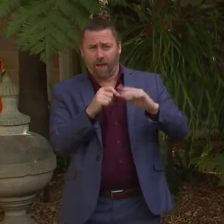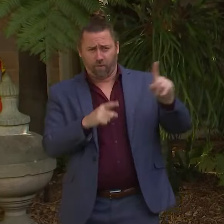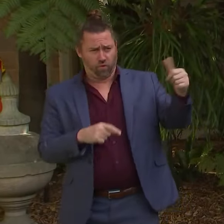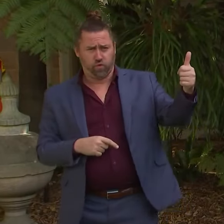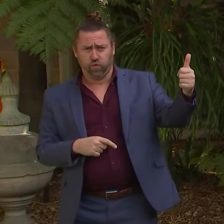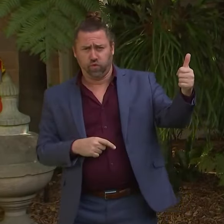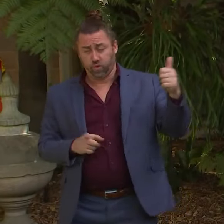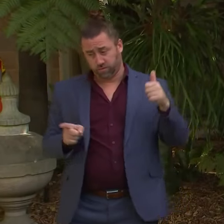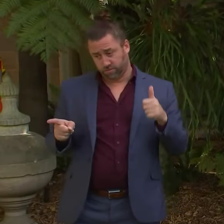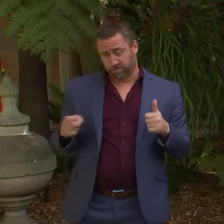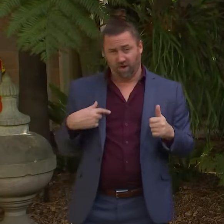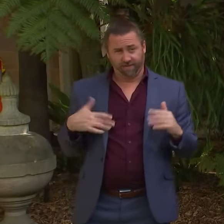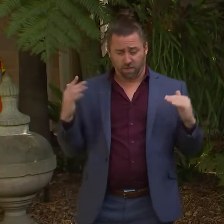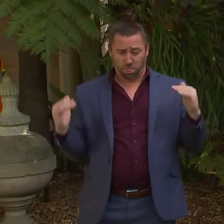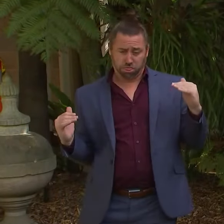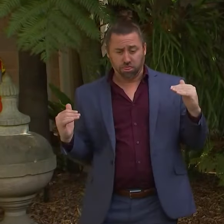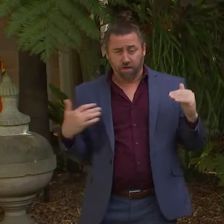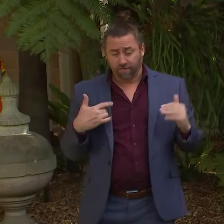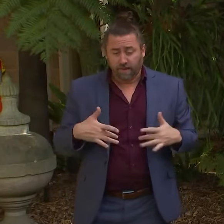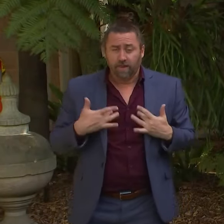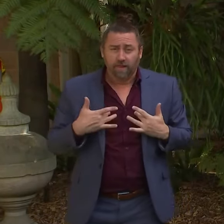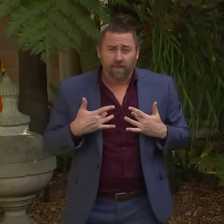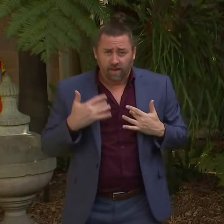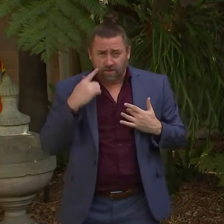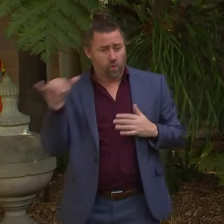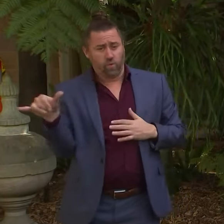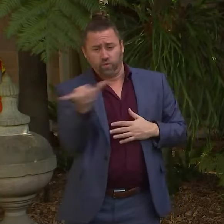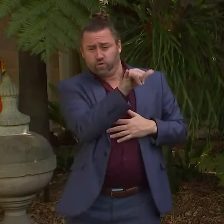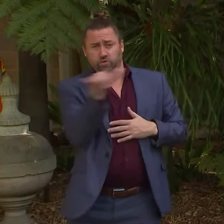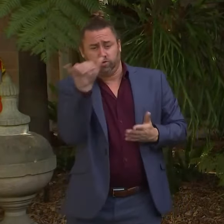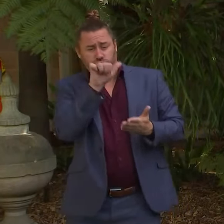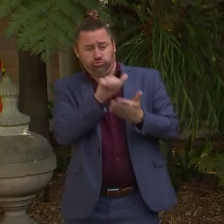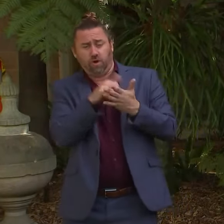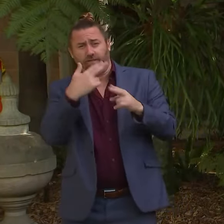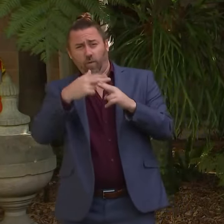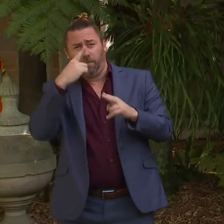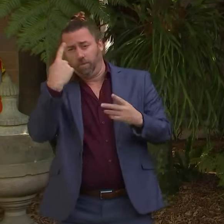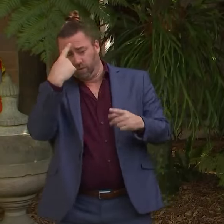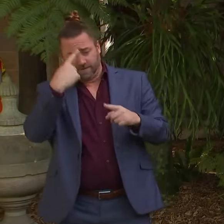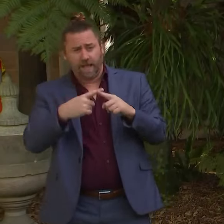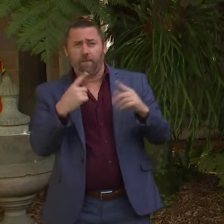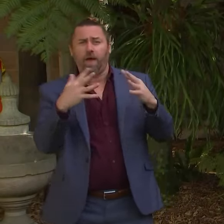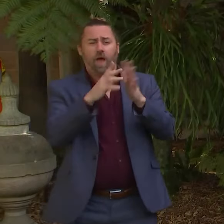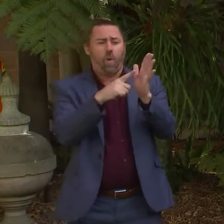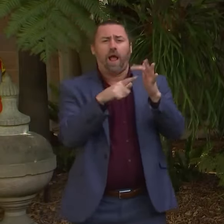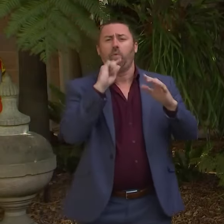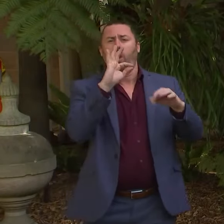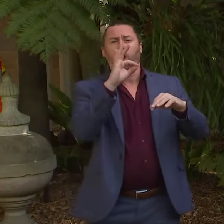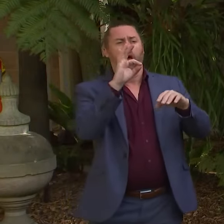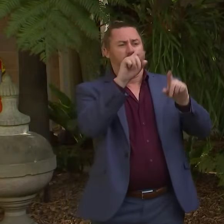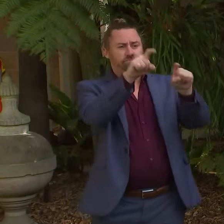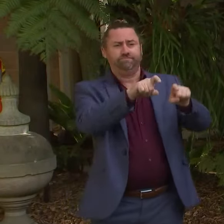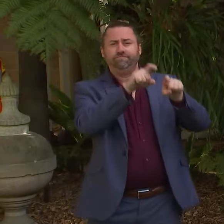be, uh, and, uh, which is the appropriate facility to use. But, uh, Wellcamp is not going to go to waste.